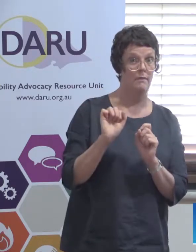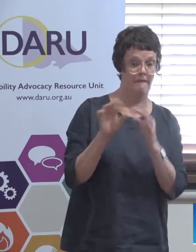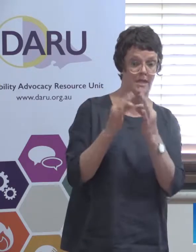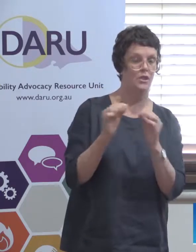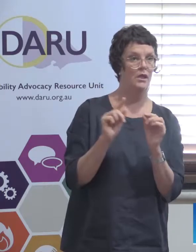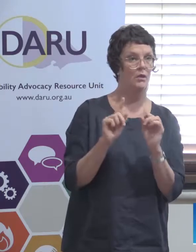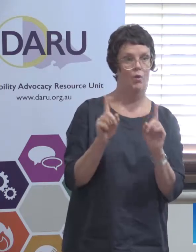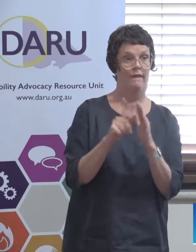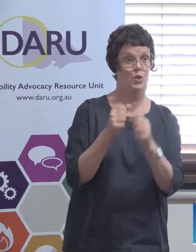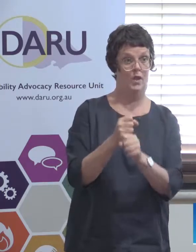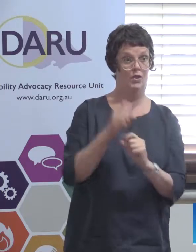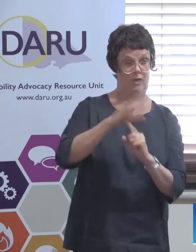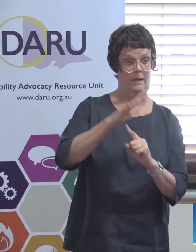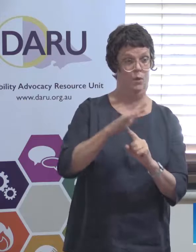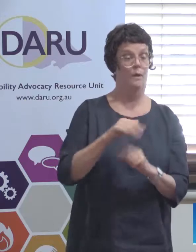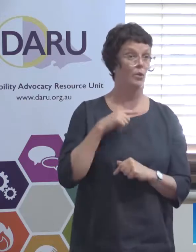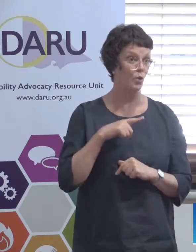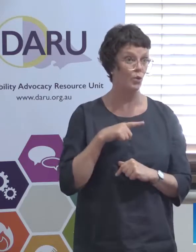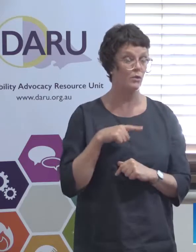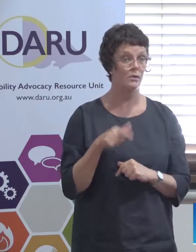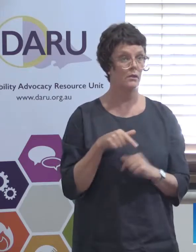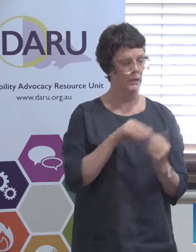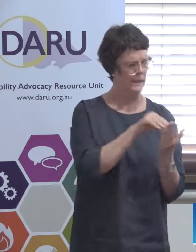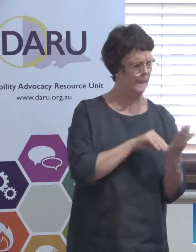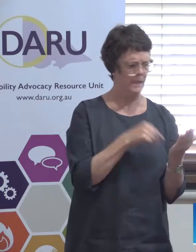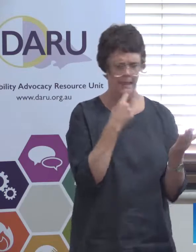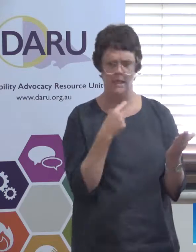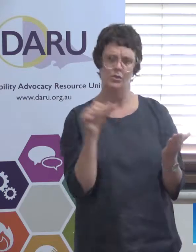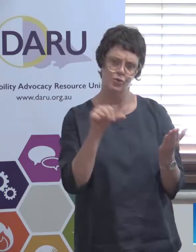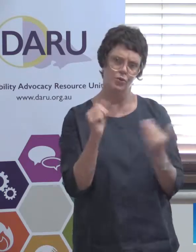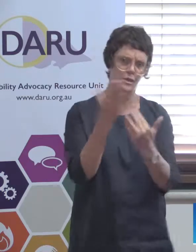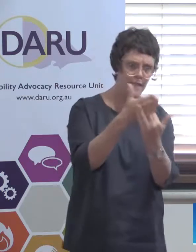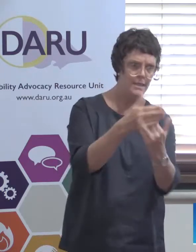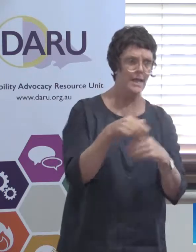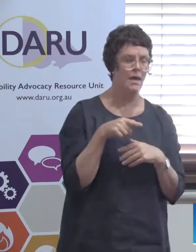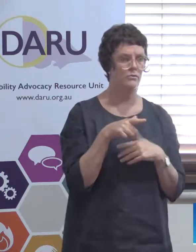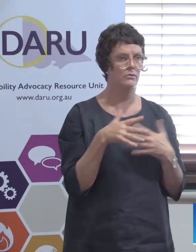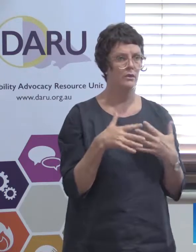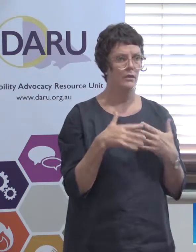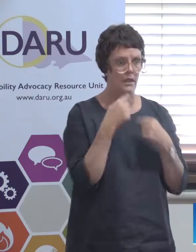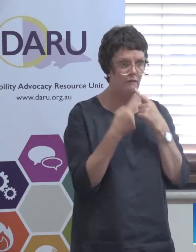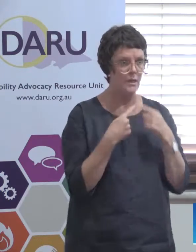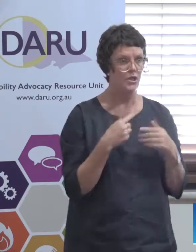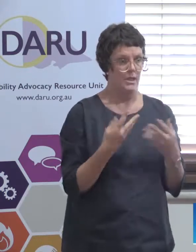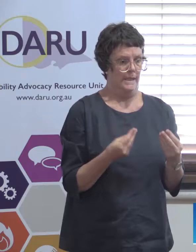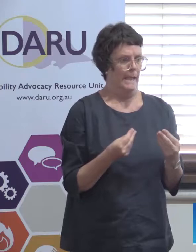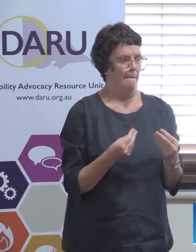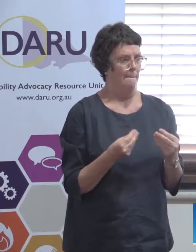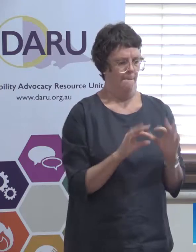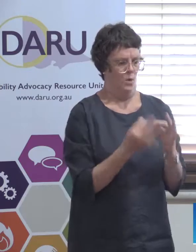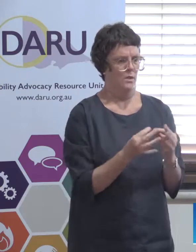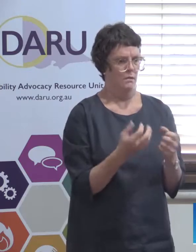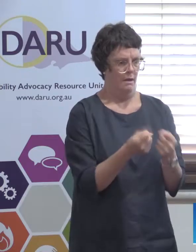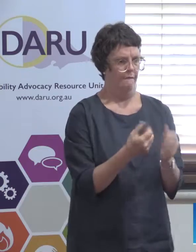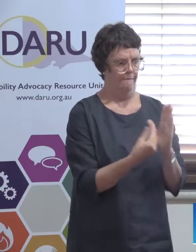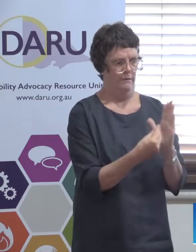just because they're meant to send out something that tells people you know so there's some of the organizations have funding for NDIS appeals but if the NDIA is